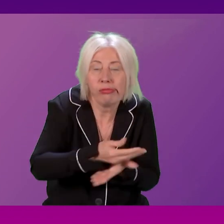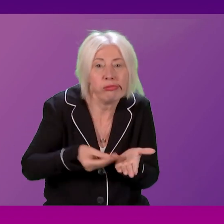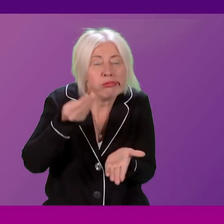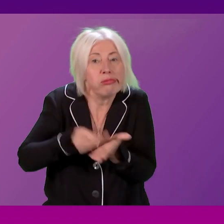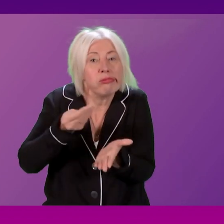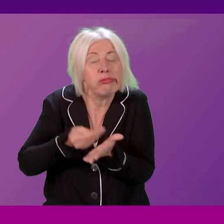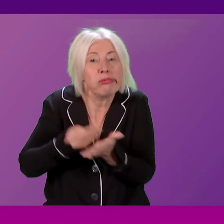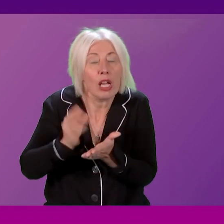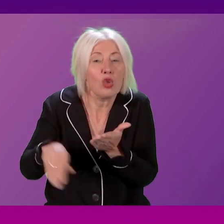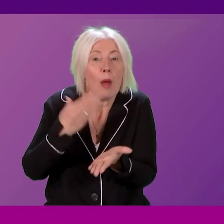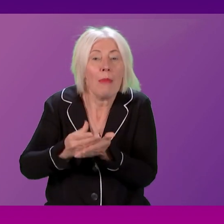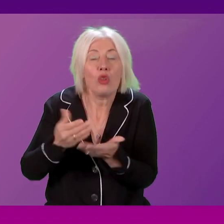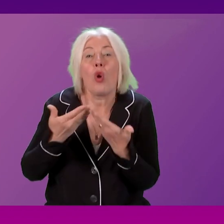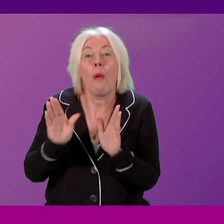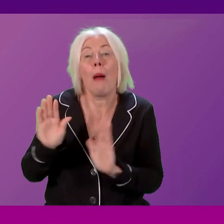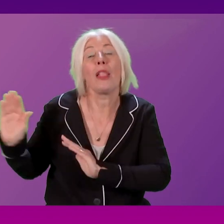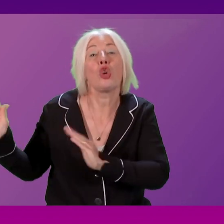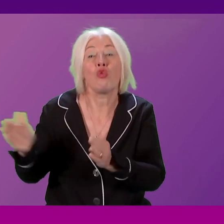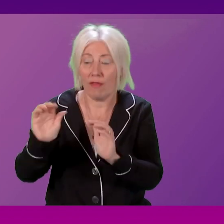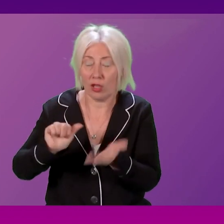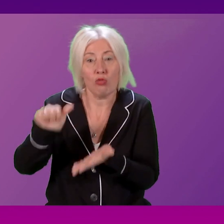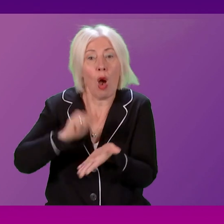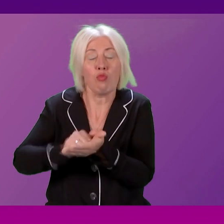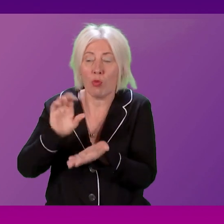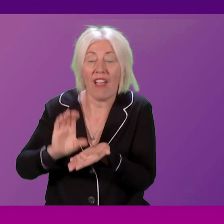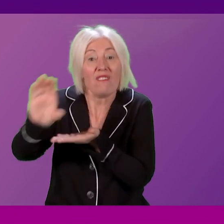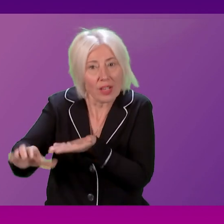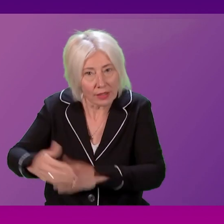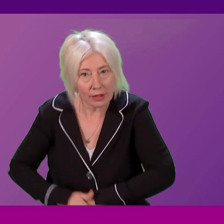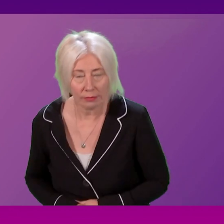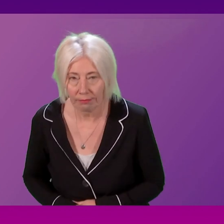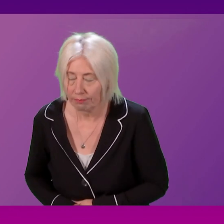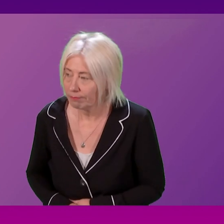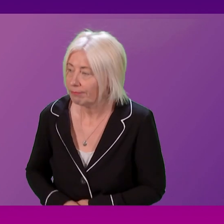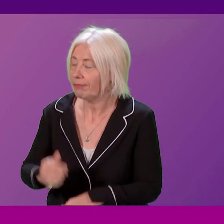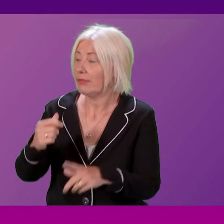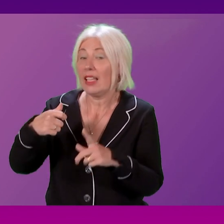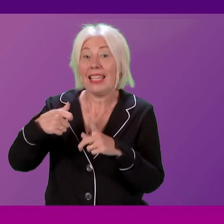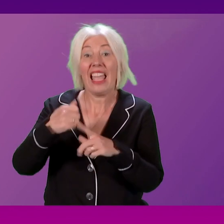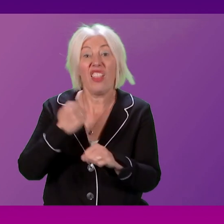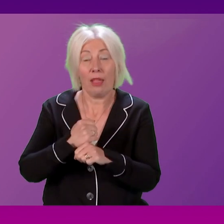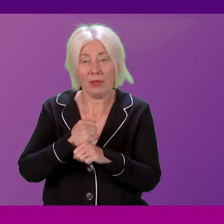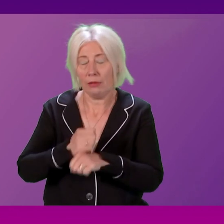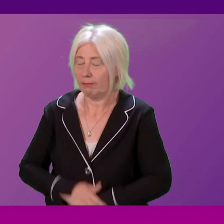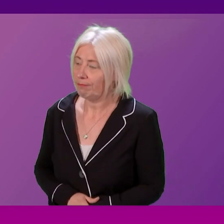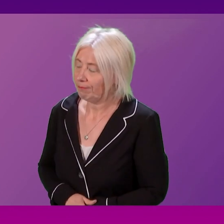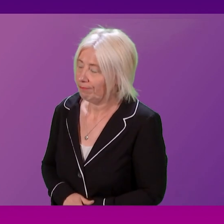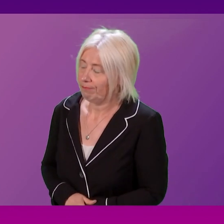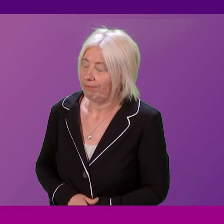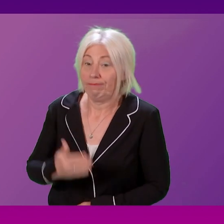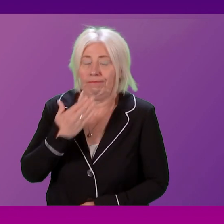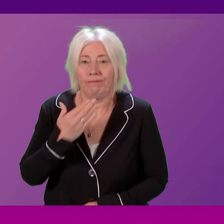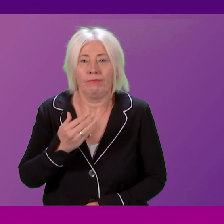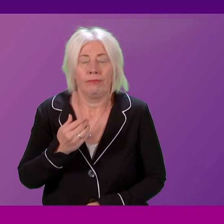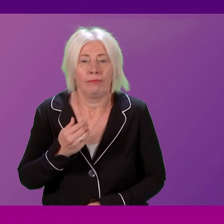ensure that our public services are appropriately funded. Kenneth Gibson. Thank you, presiding officer. First Minister,